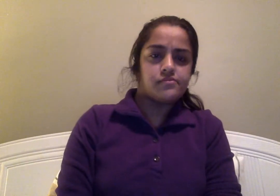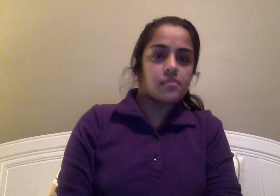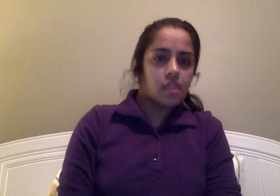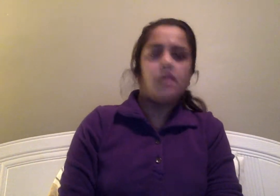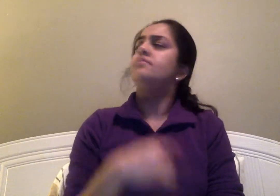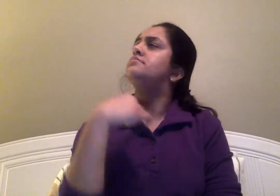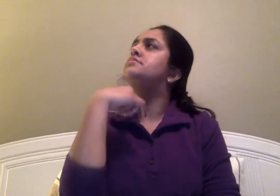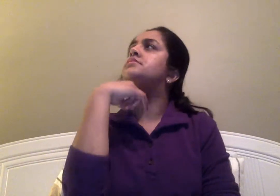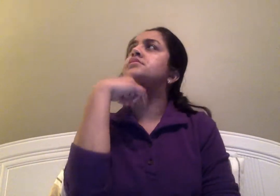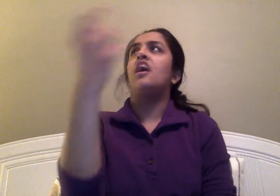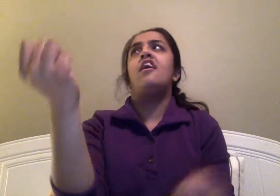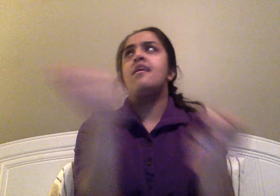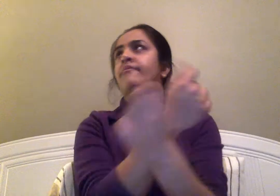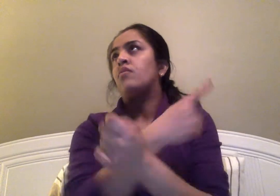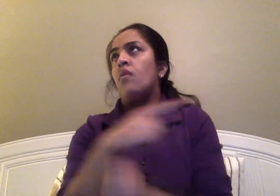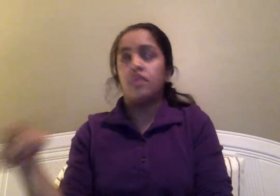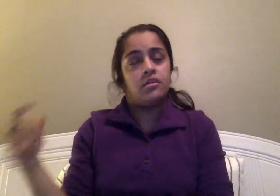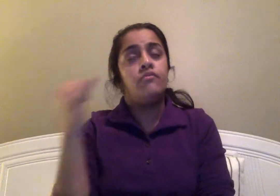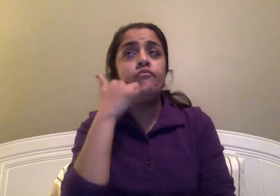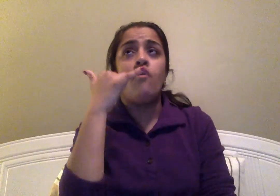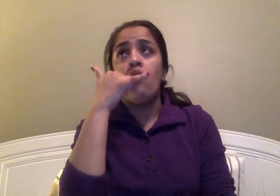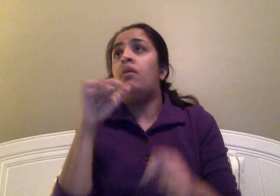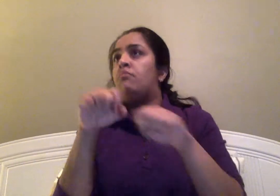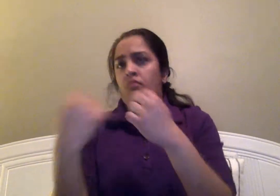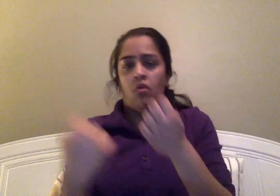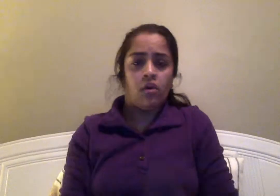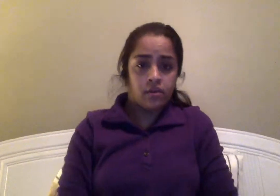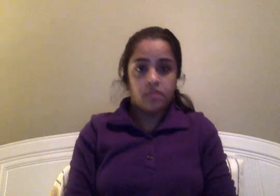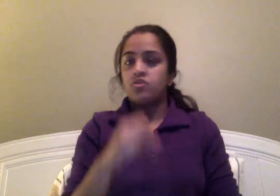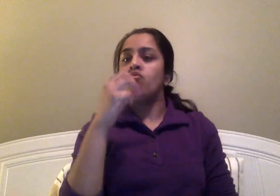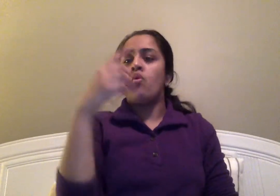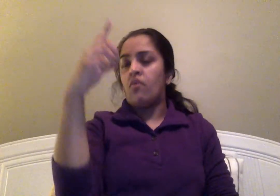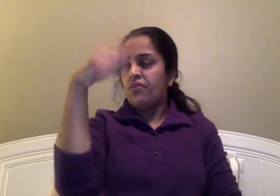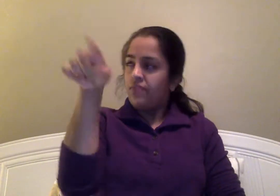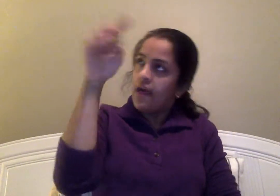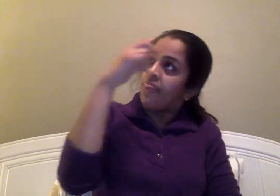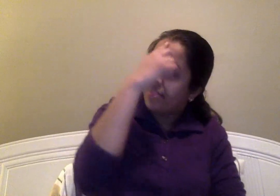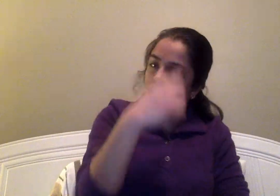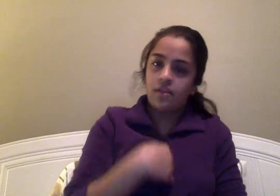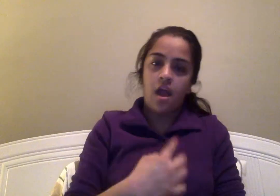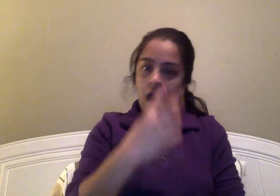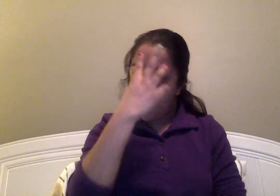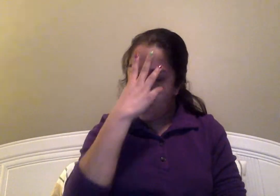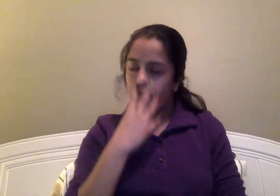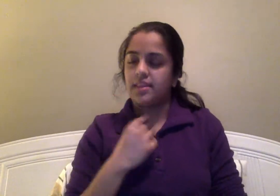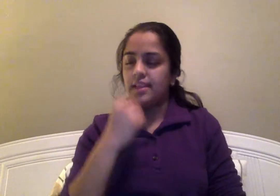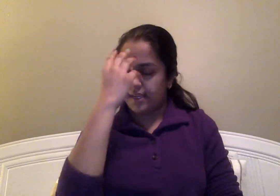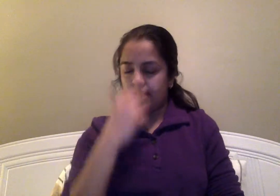tell everyone it's broken, so they think that I was sleeping alone,